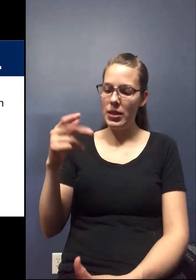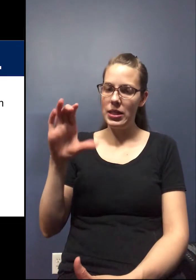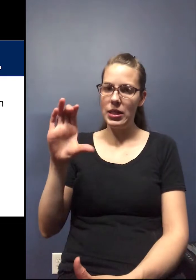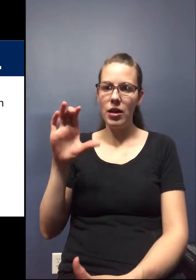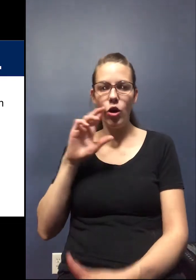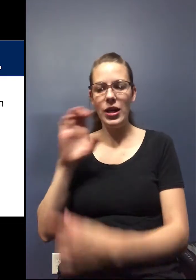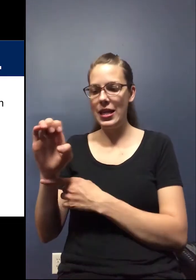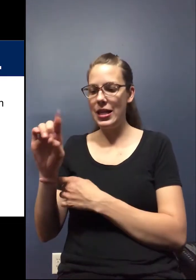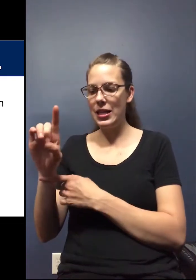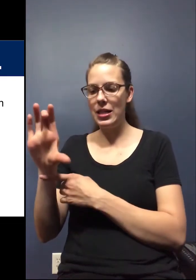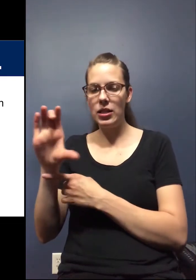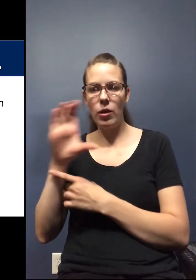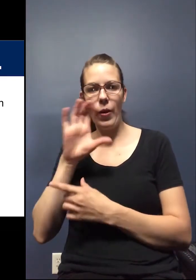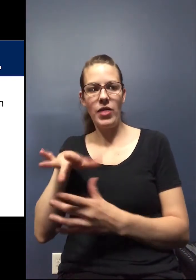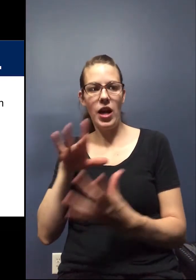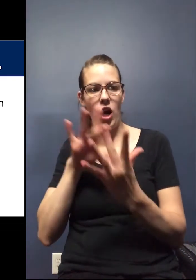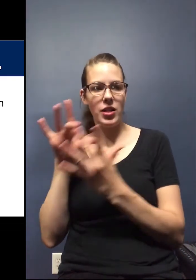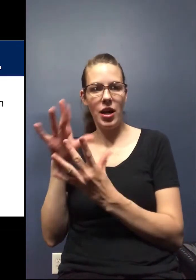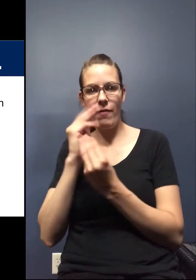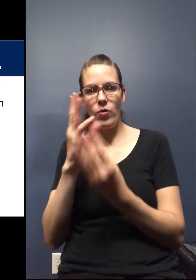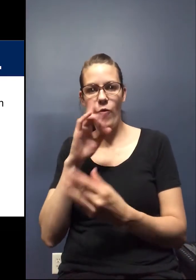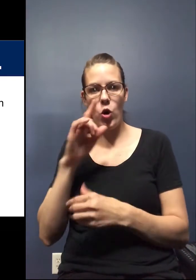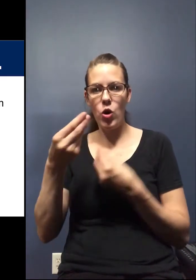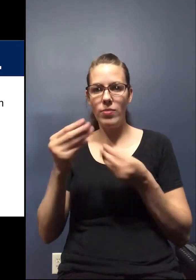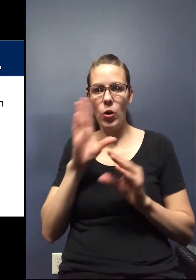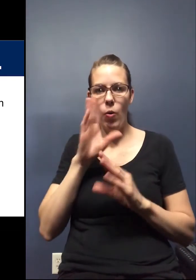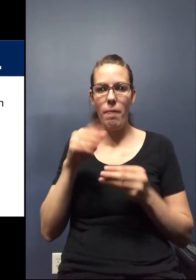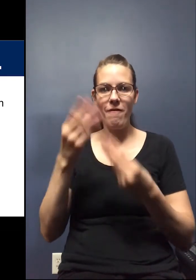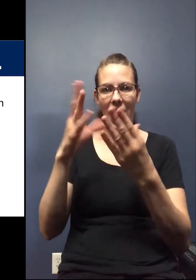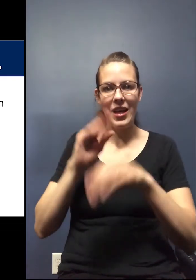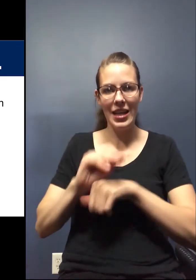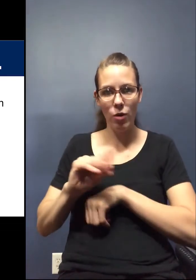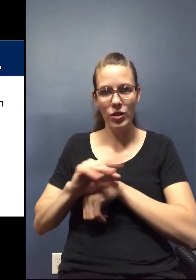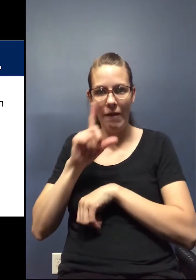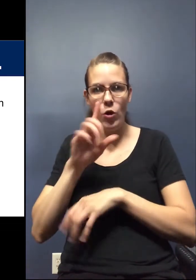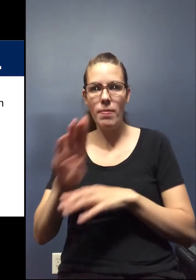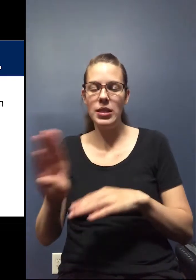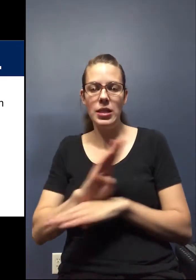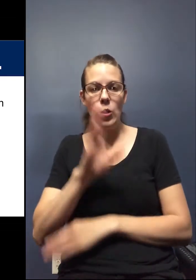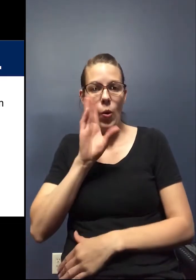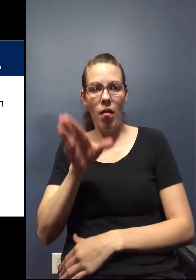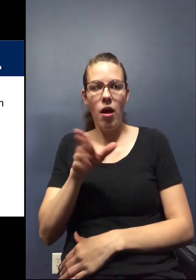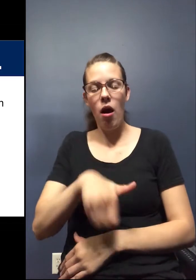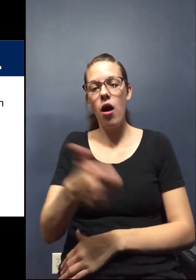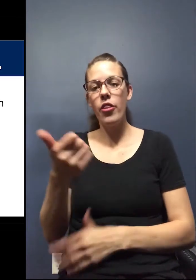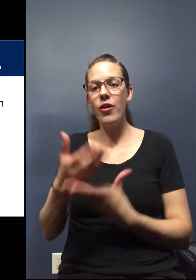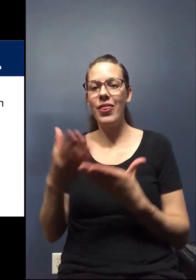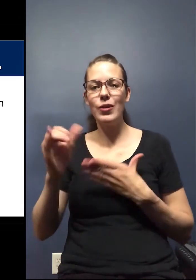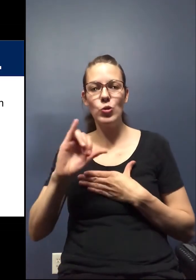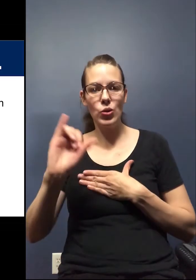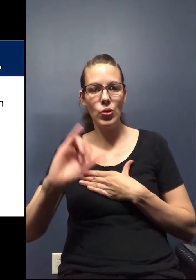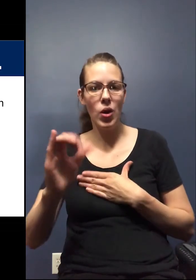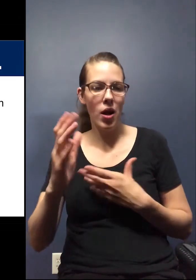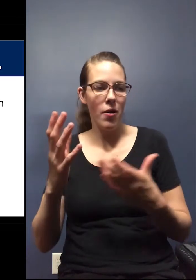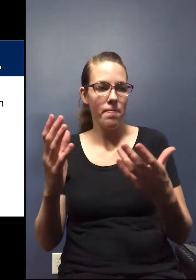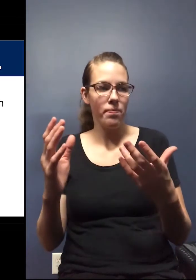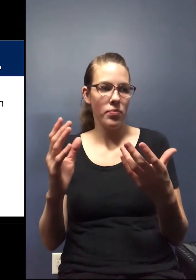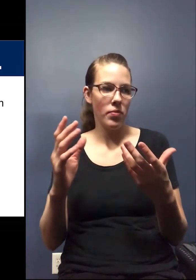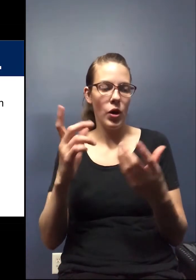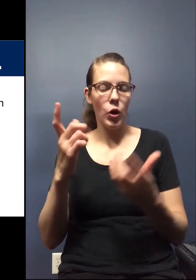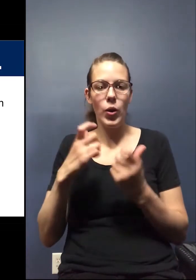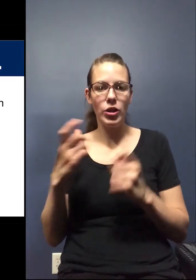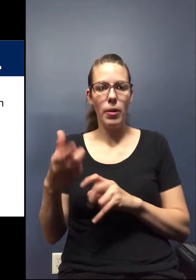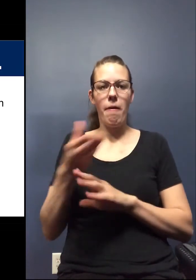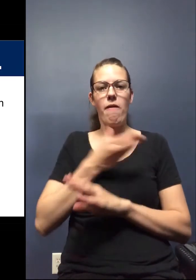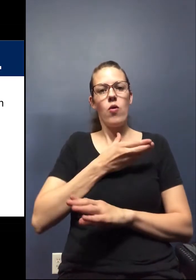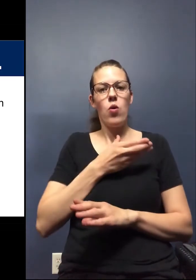EDC. We have the contact information for organizations that will provide that counseling for businesses. Um, another thing too, that I think was a